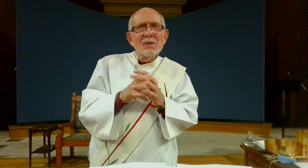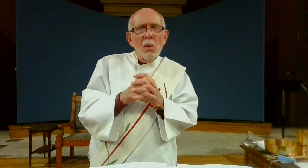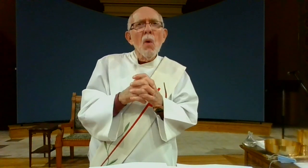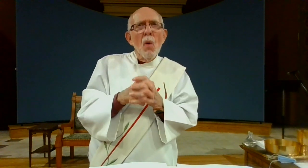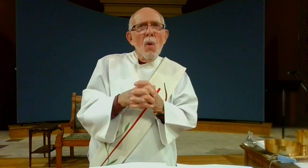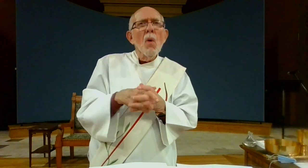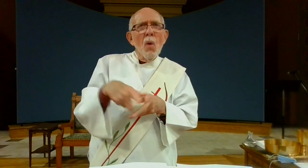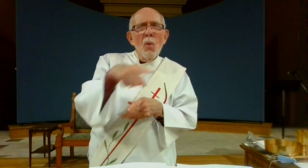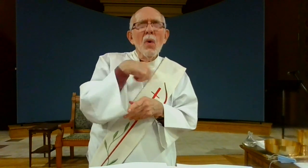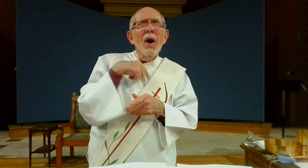that persists